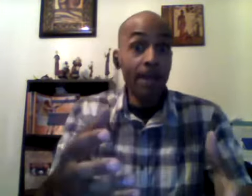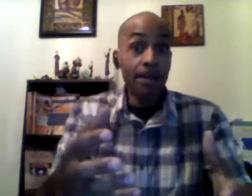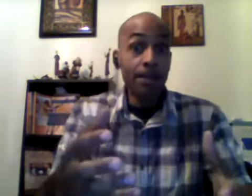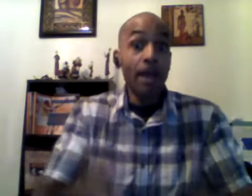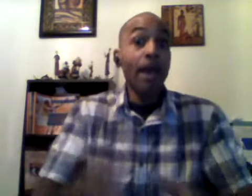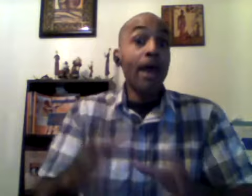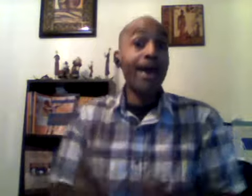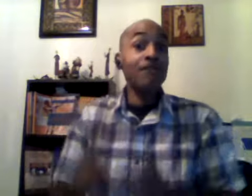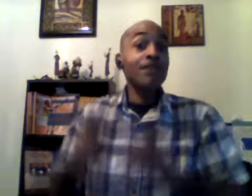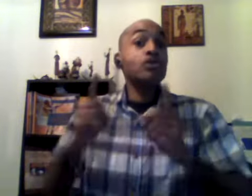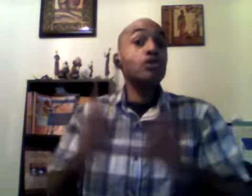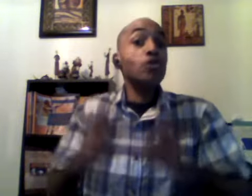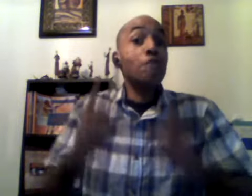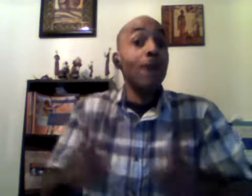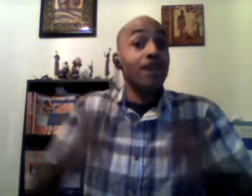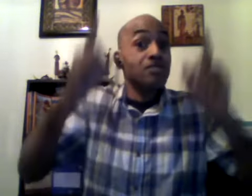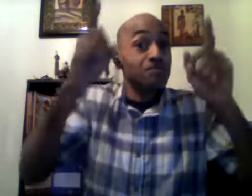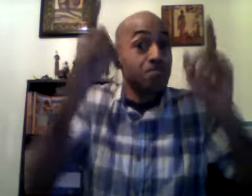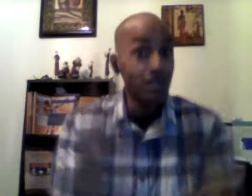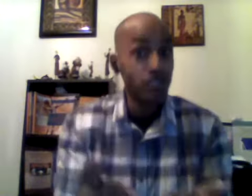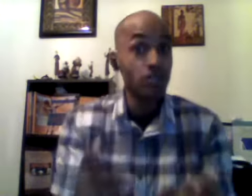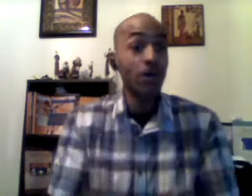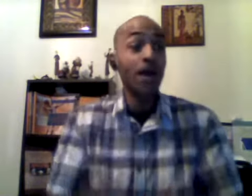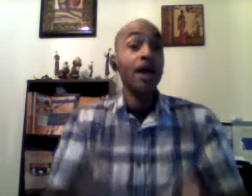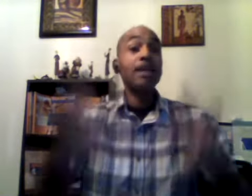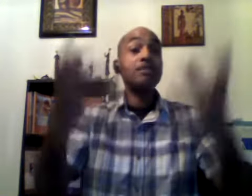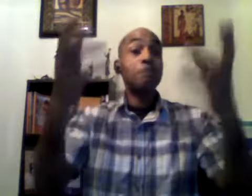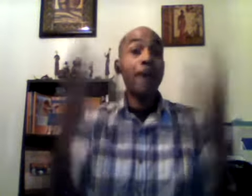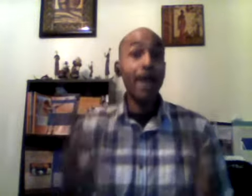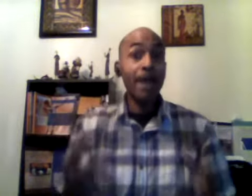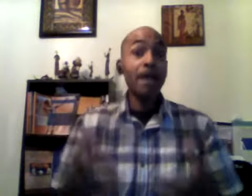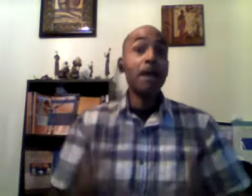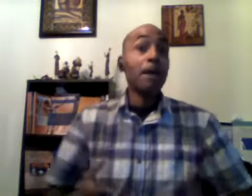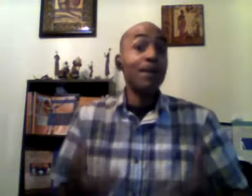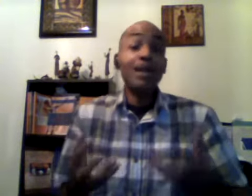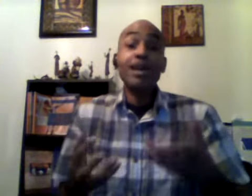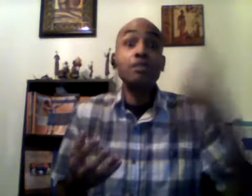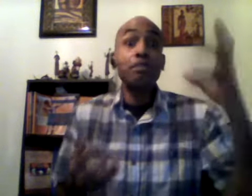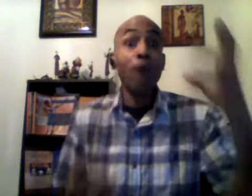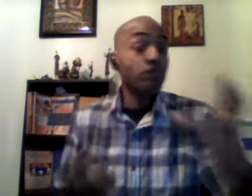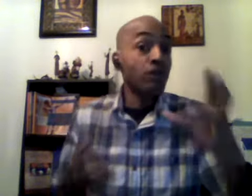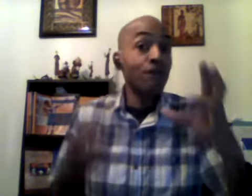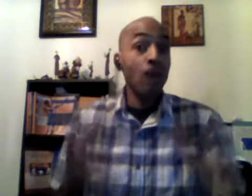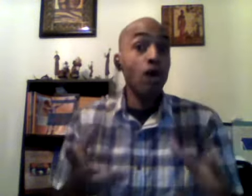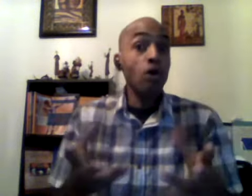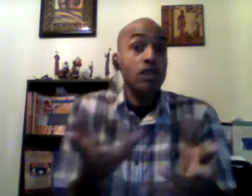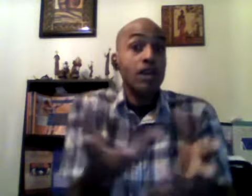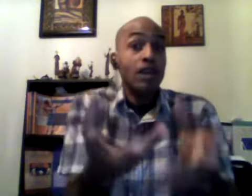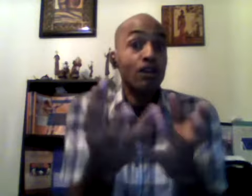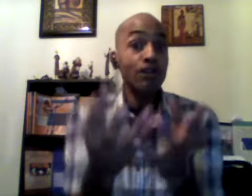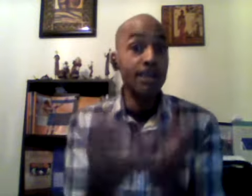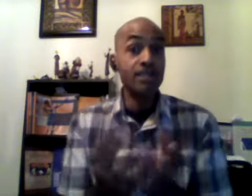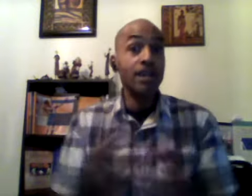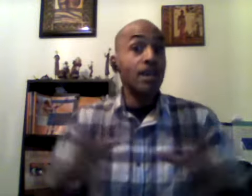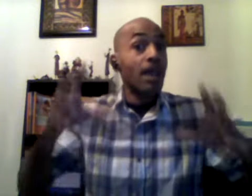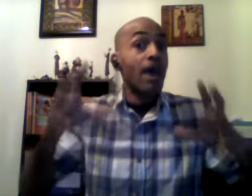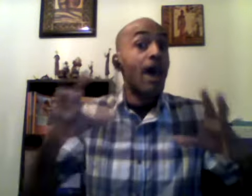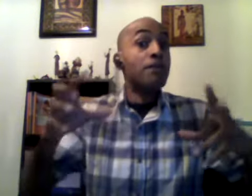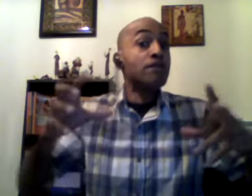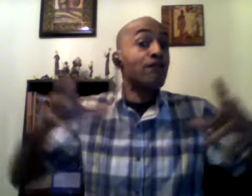having too much muscle it's bad because both of those increase the atmospheric